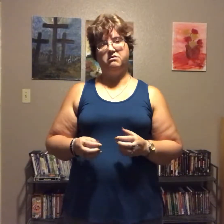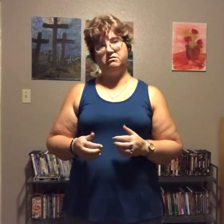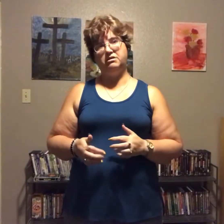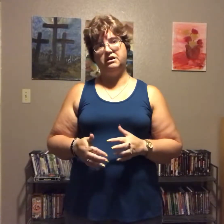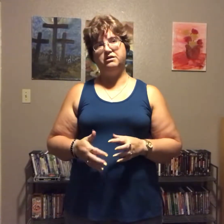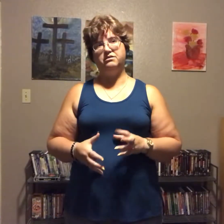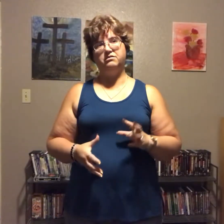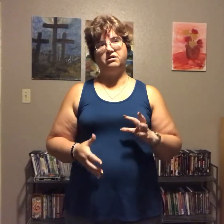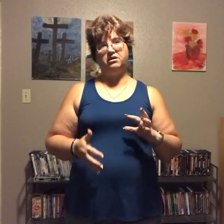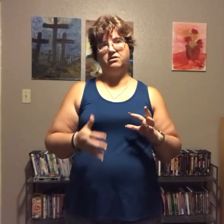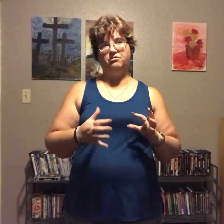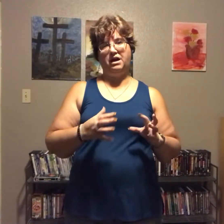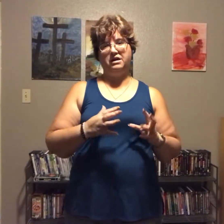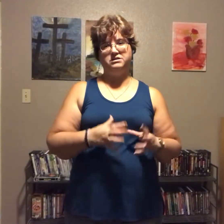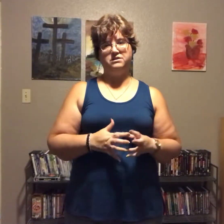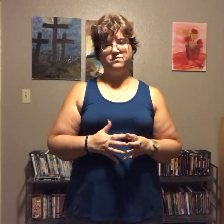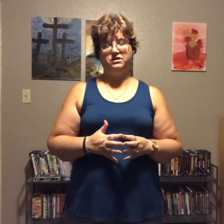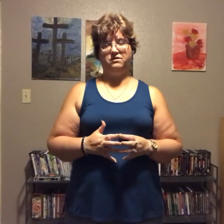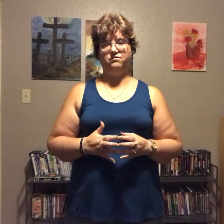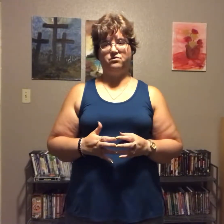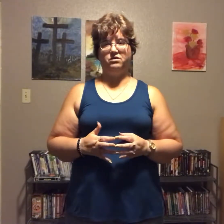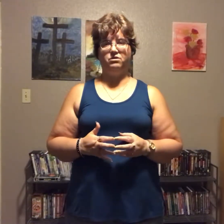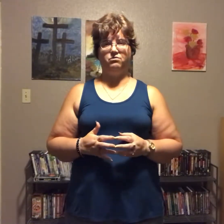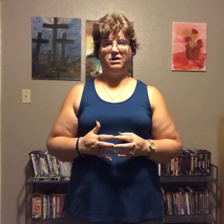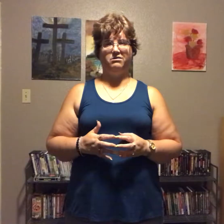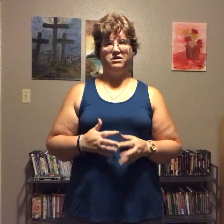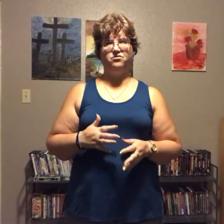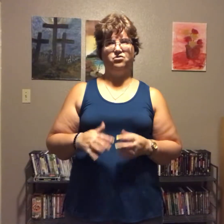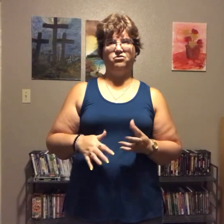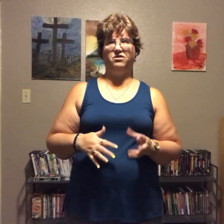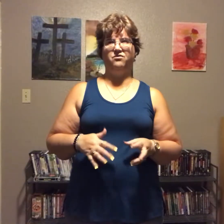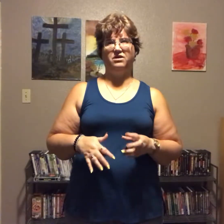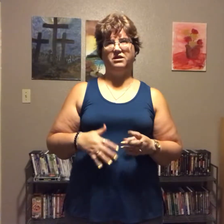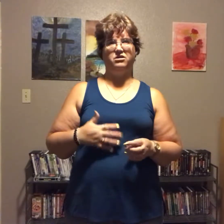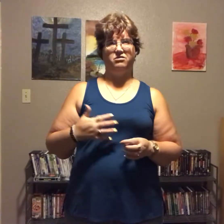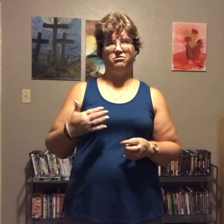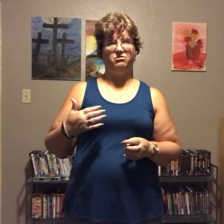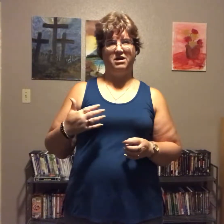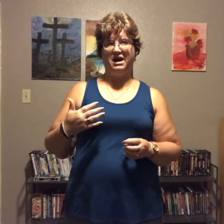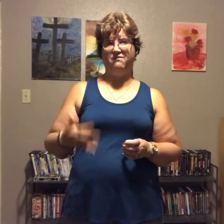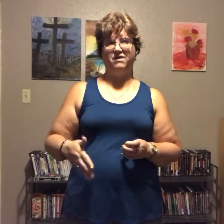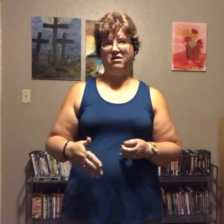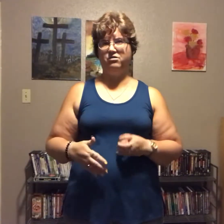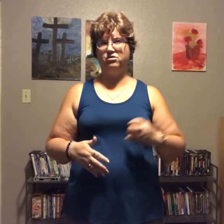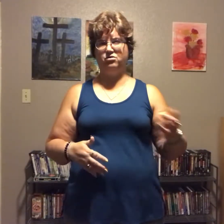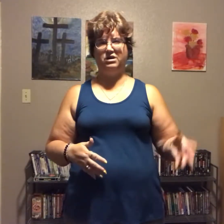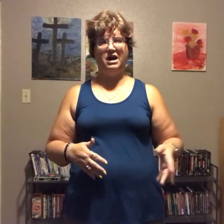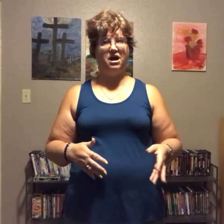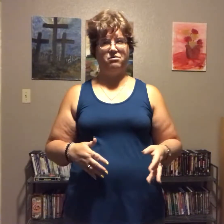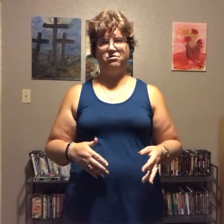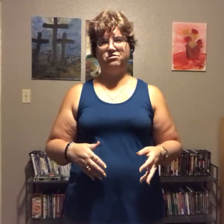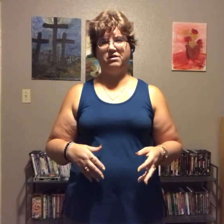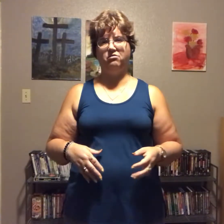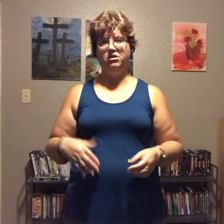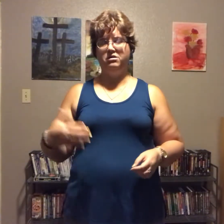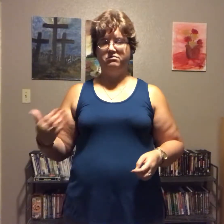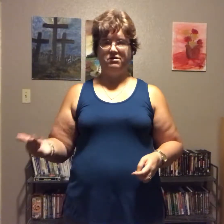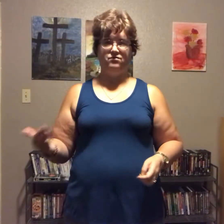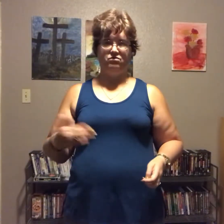get into another activity for a little while give yourself like another half hour to an hour or so see if you